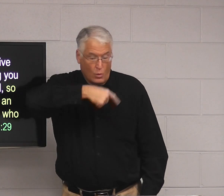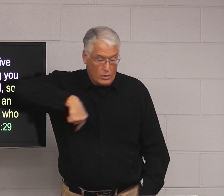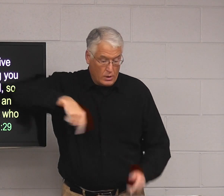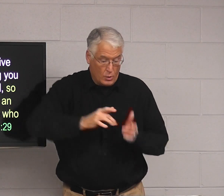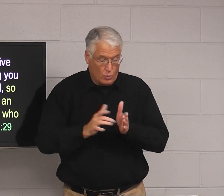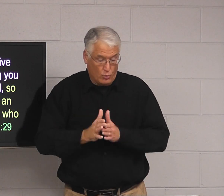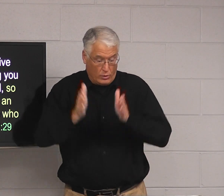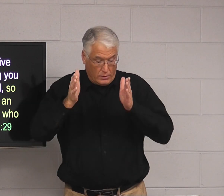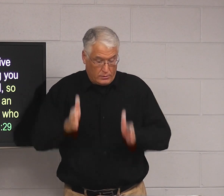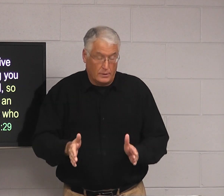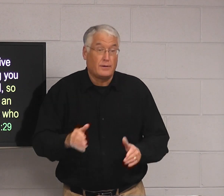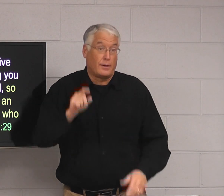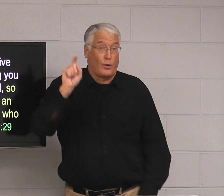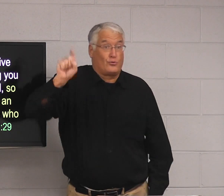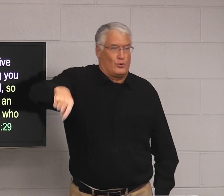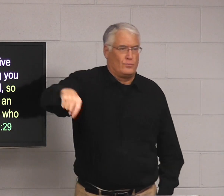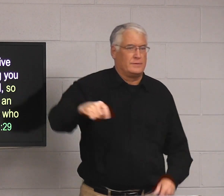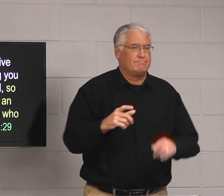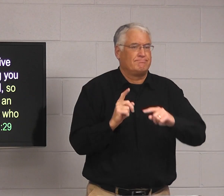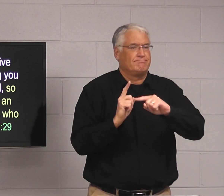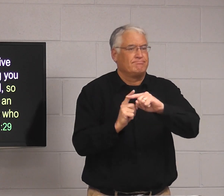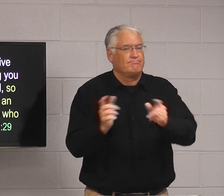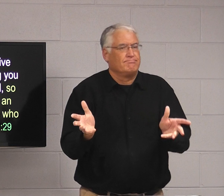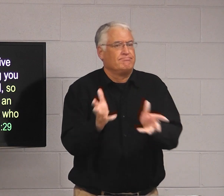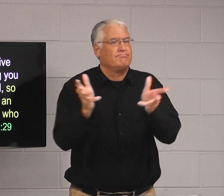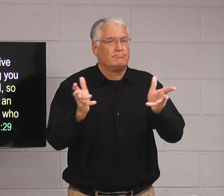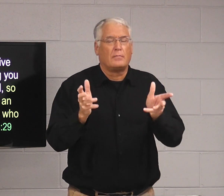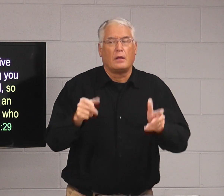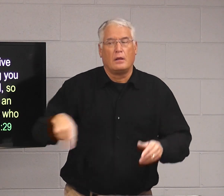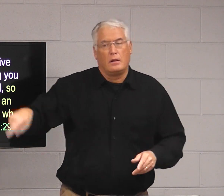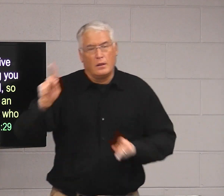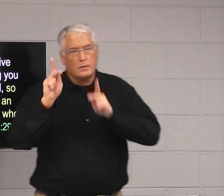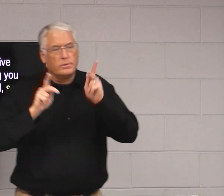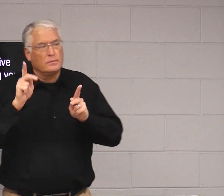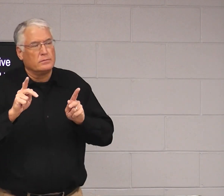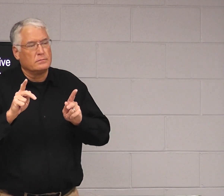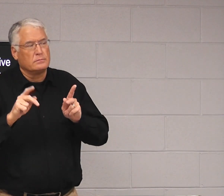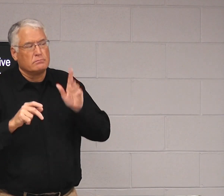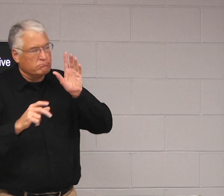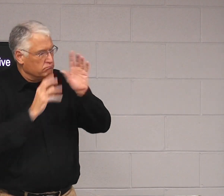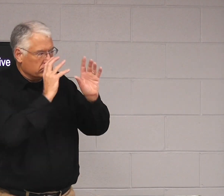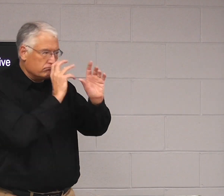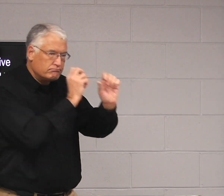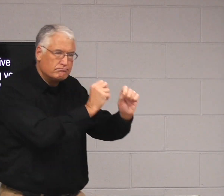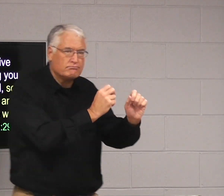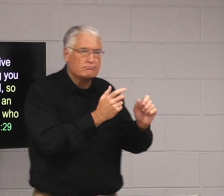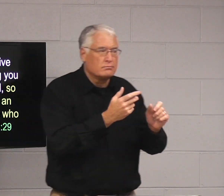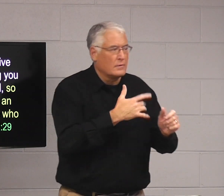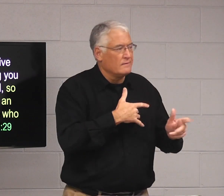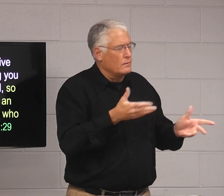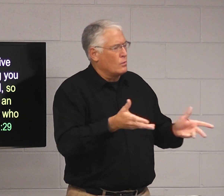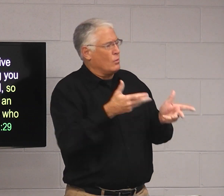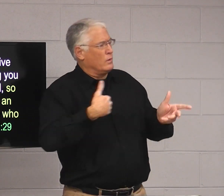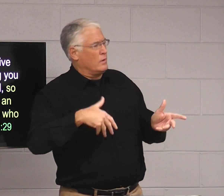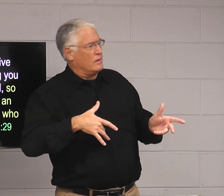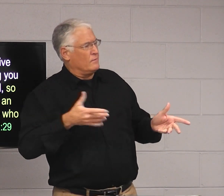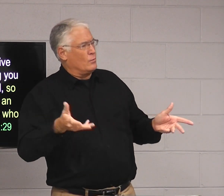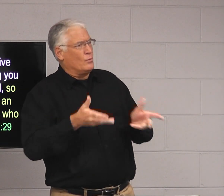people who hear them. So, Christians should be positive and encouraging. so people that listen will be attracted and they feel